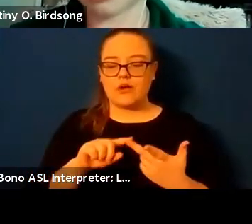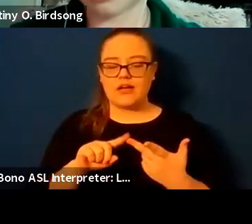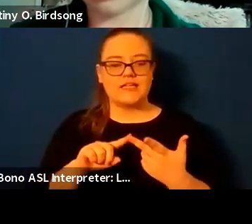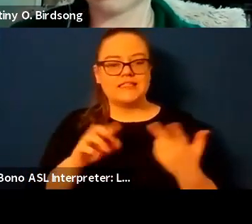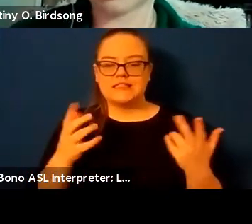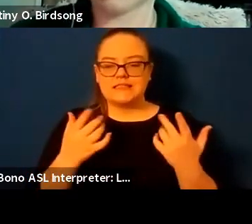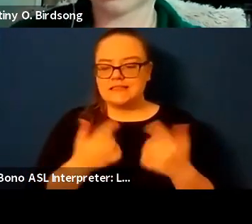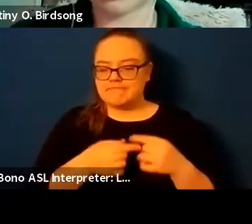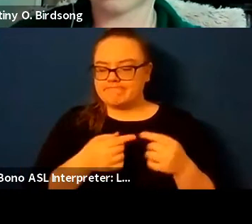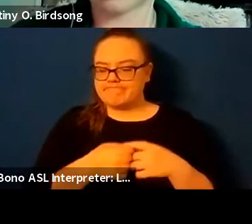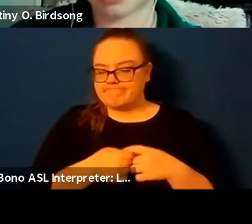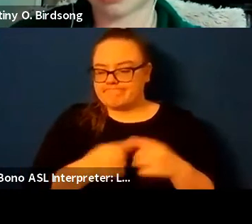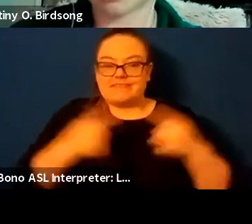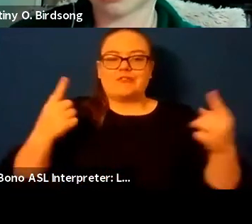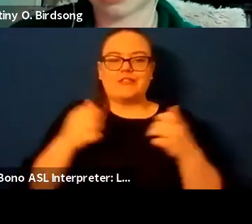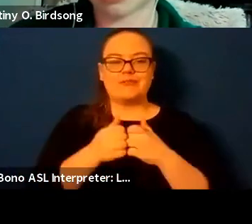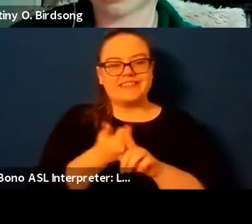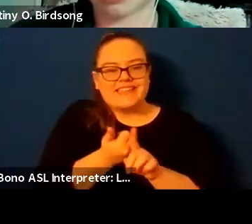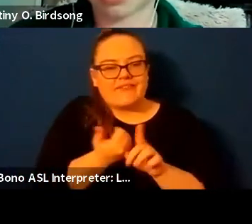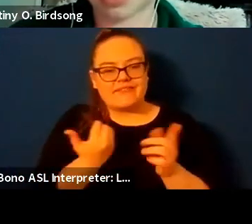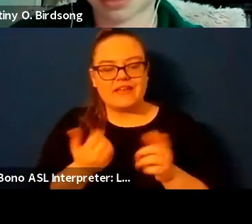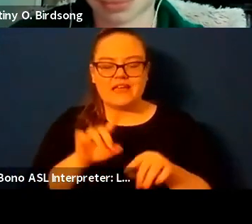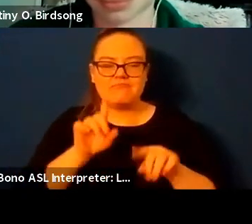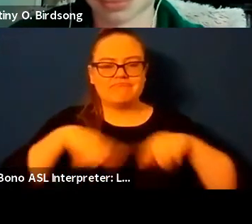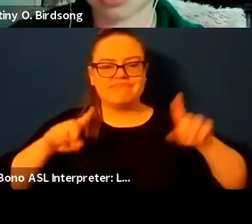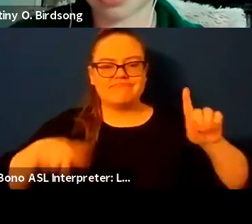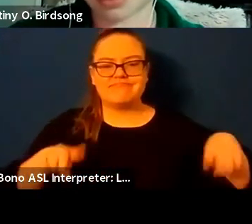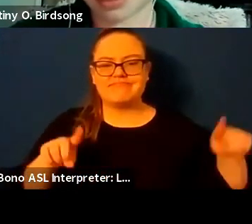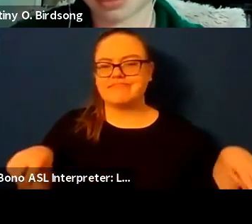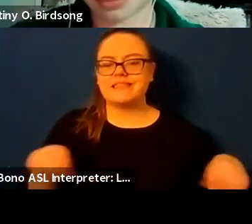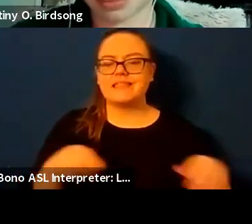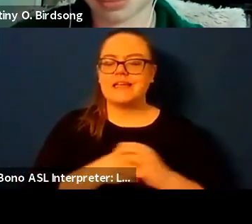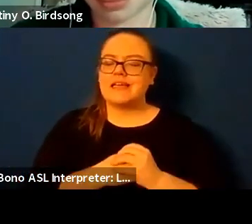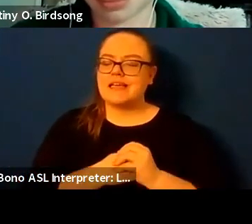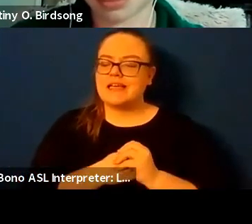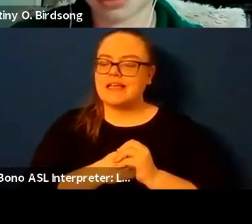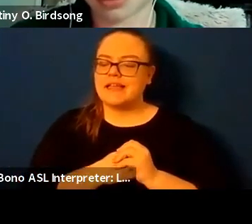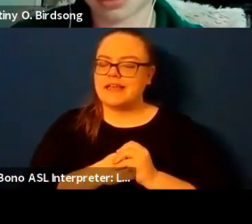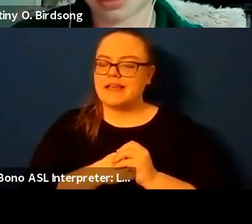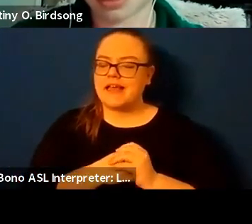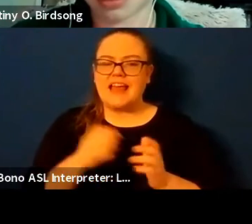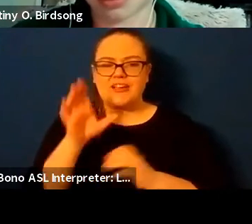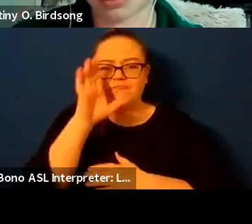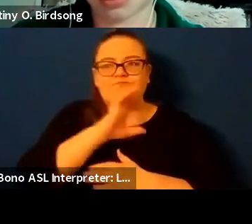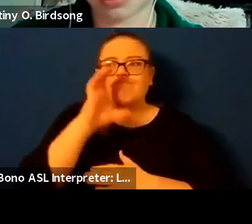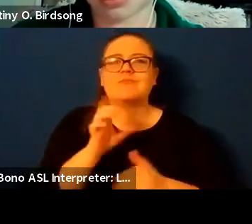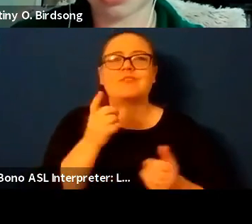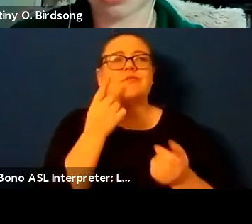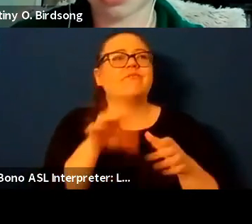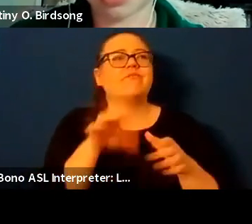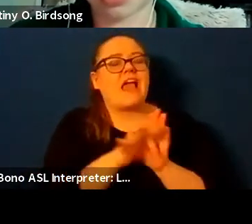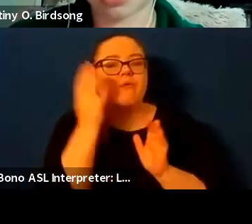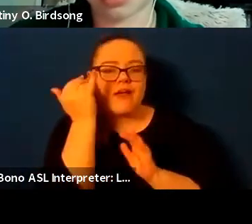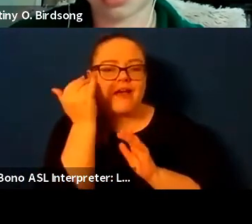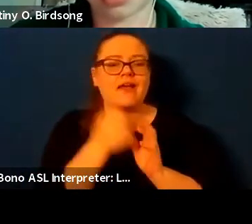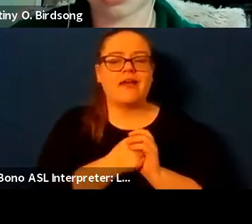particular ways is about looking for um looking for explanations and diagnoses and then and then resisting those